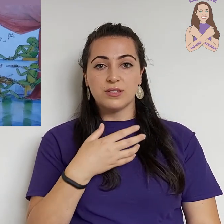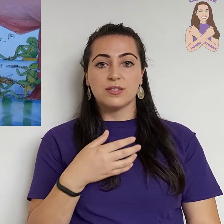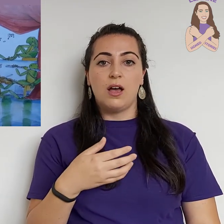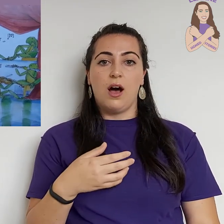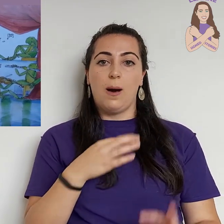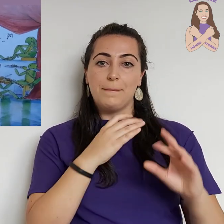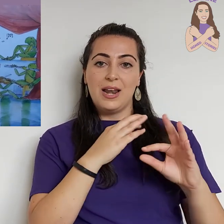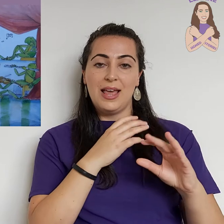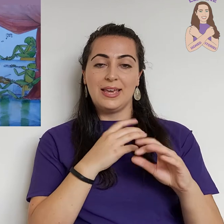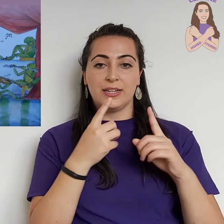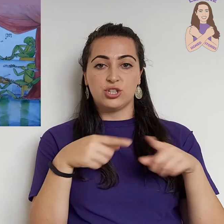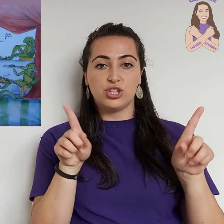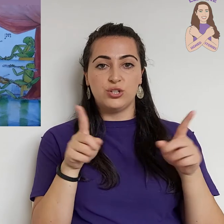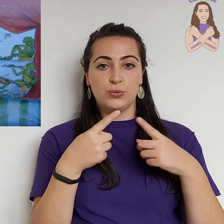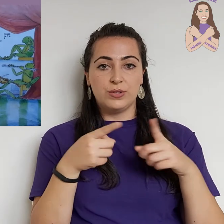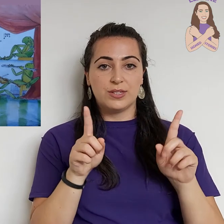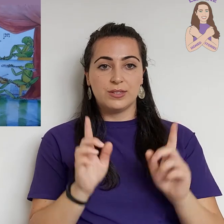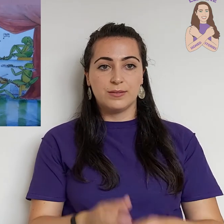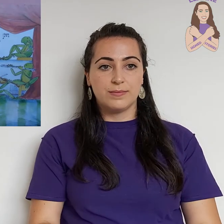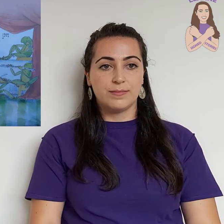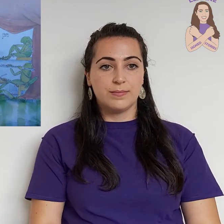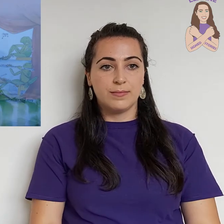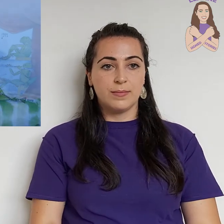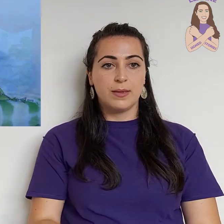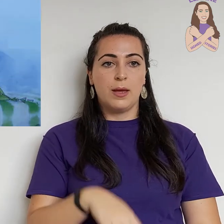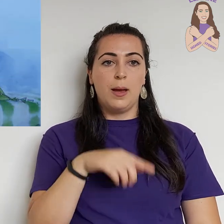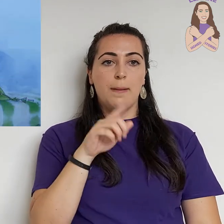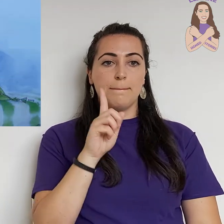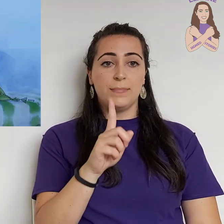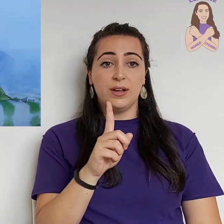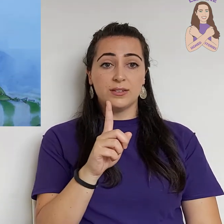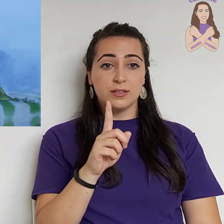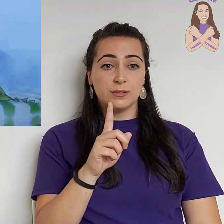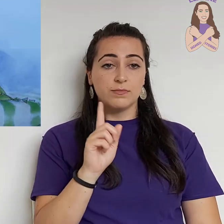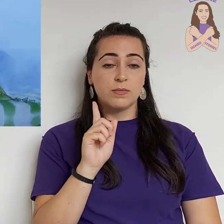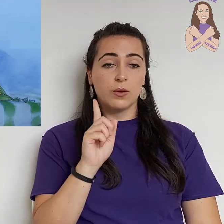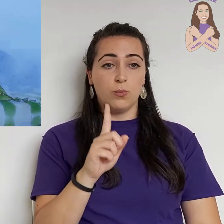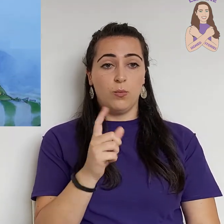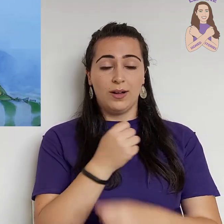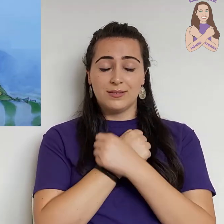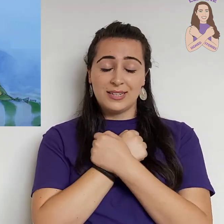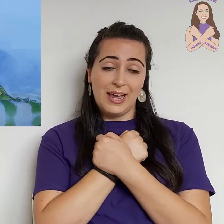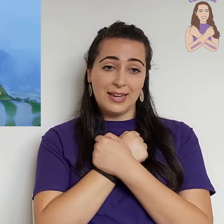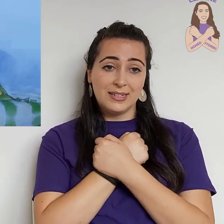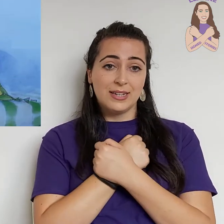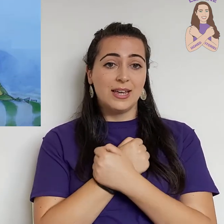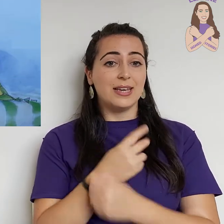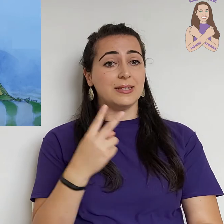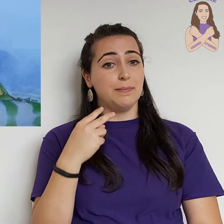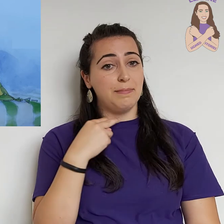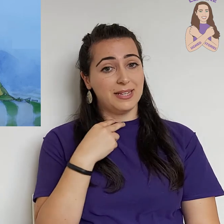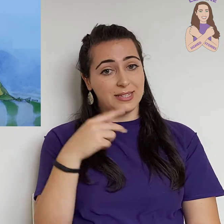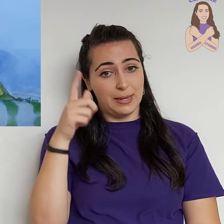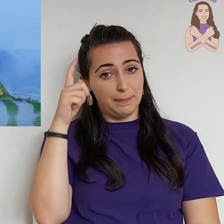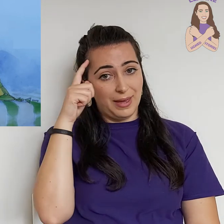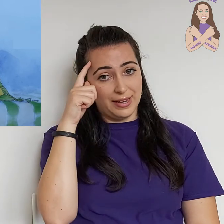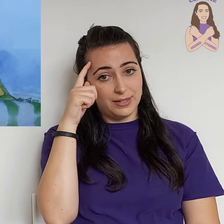are playing tunes. But one Ted is missing bed.